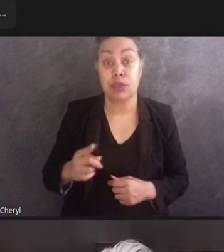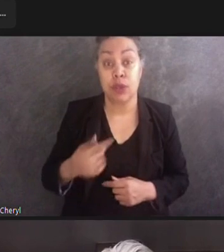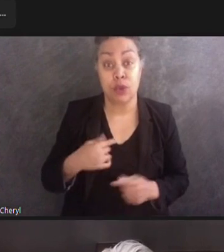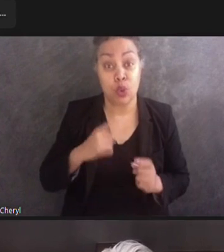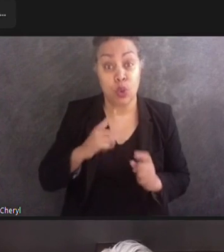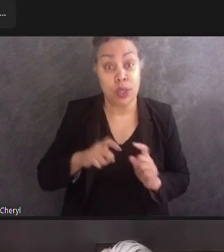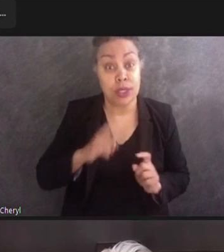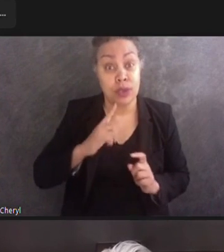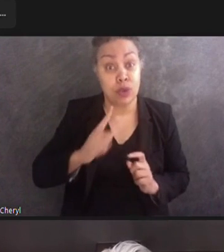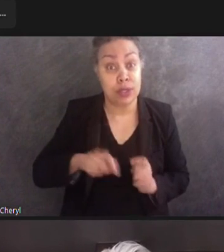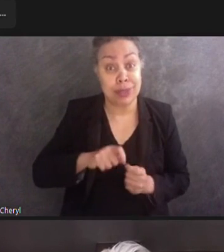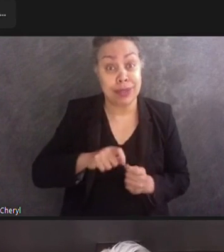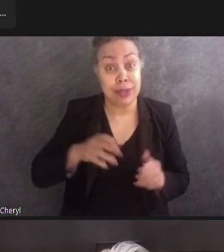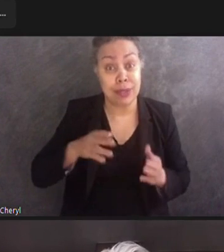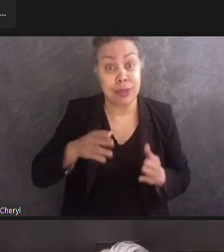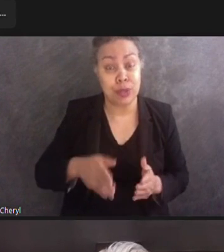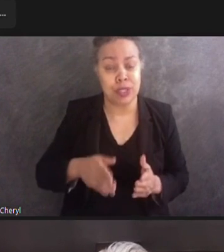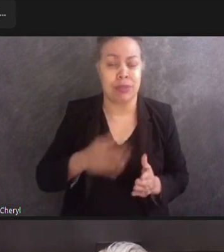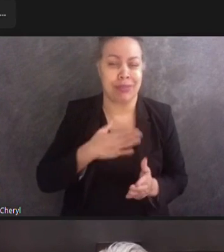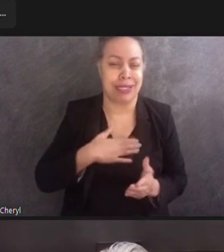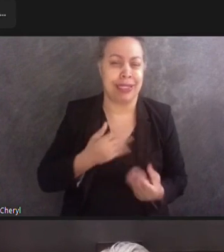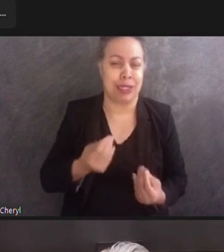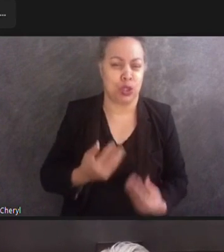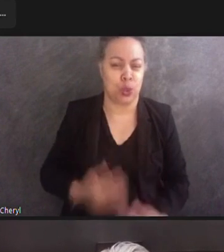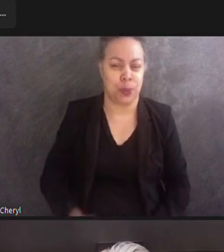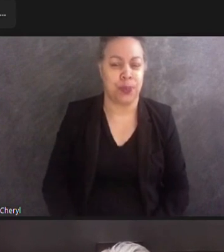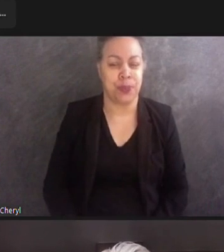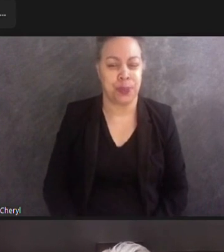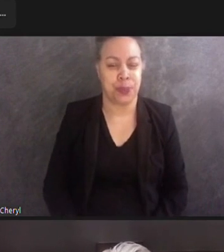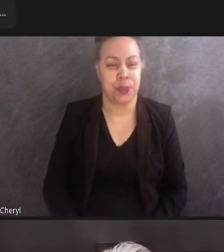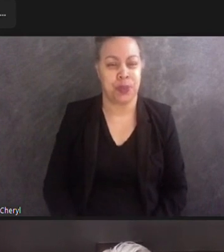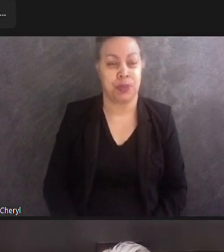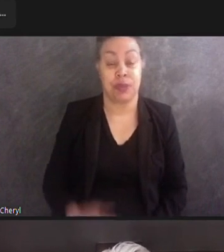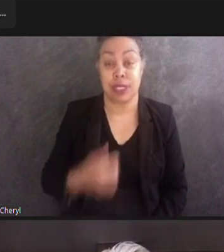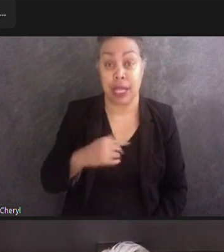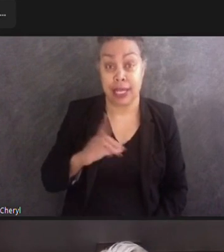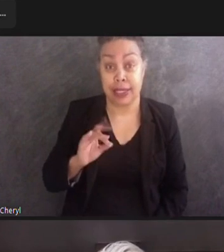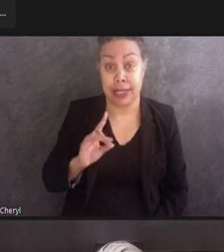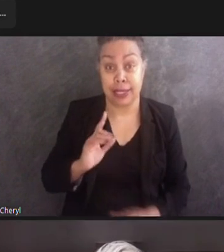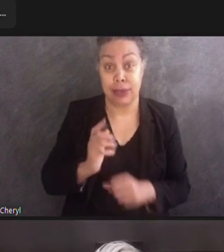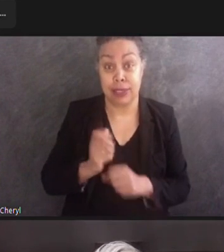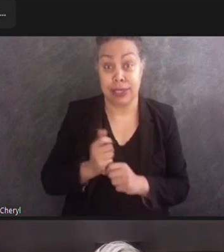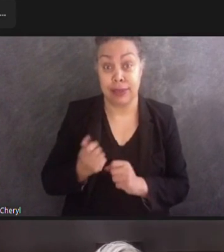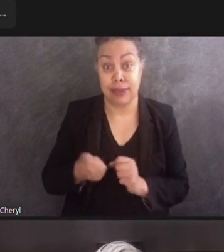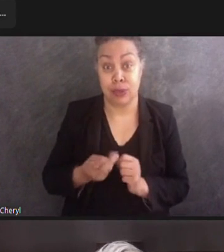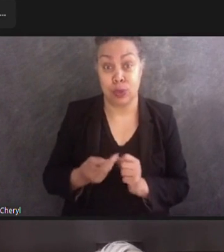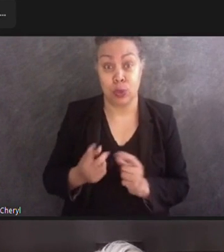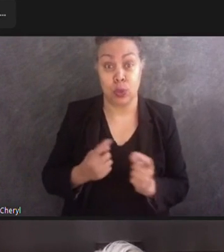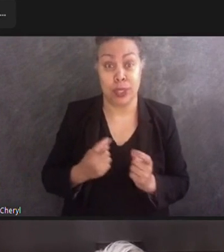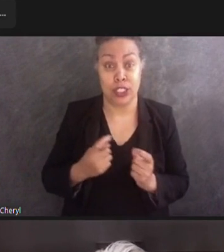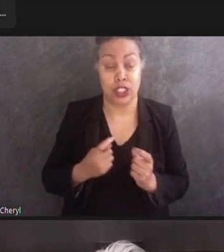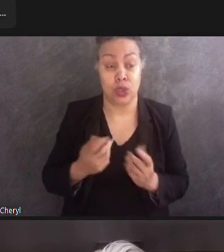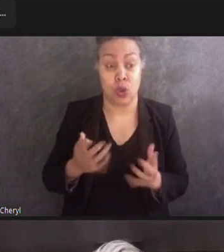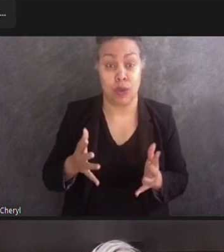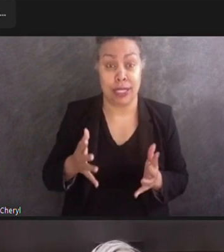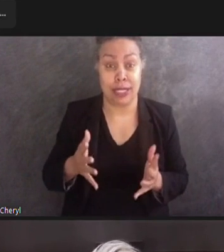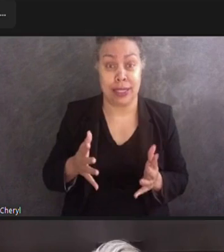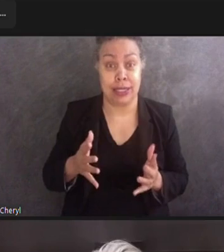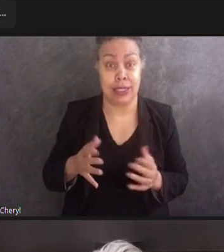please do indicate that. I did receive a few questions as part of the registration. So